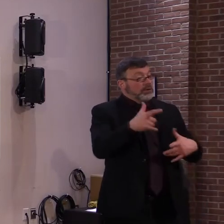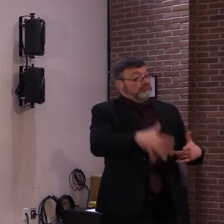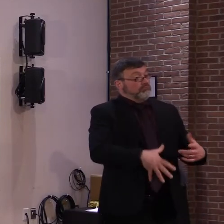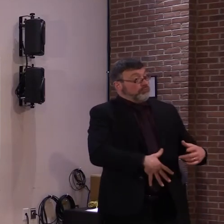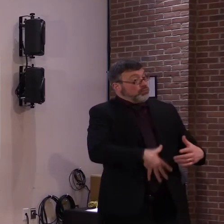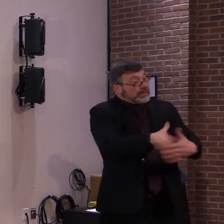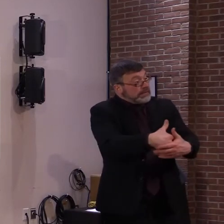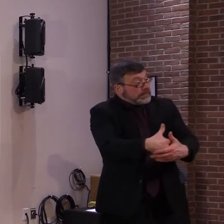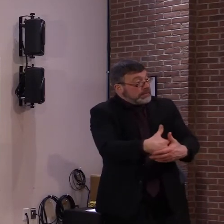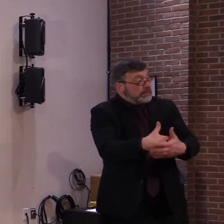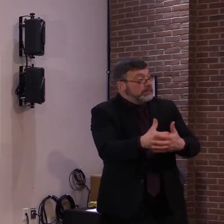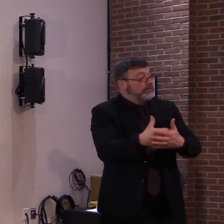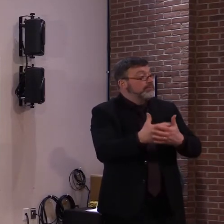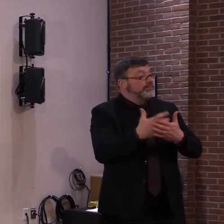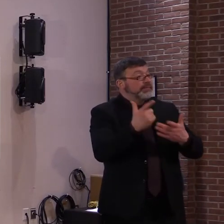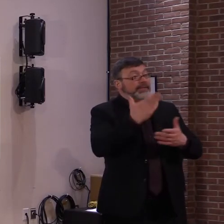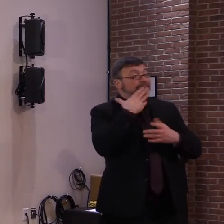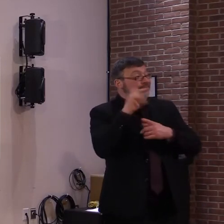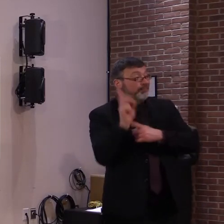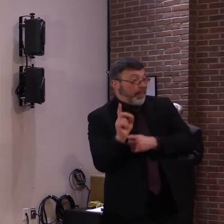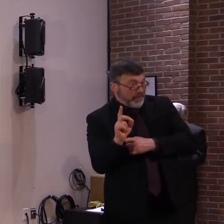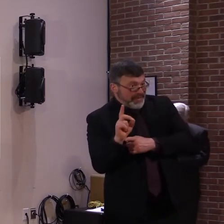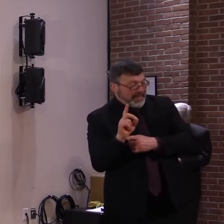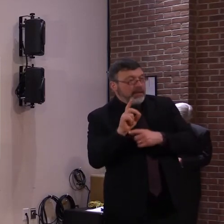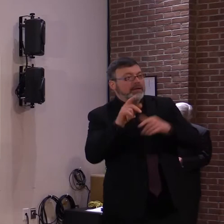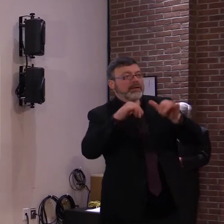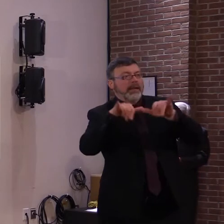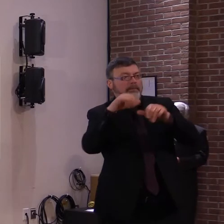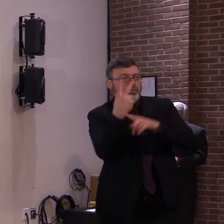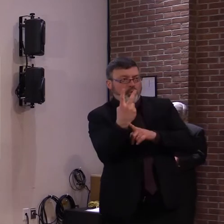down syndrome, and sickle cell disease.